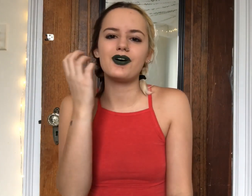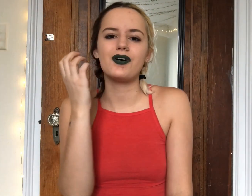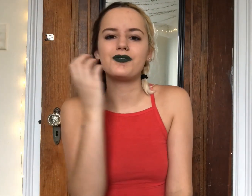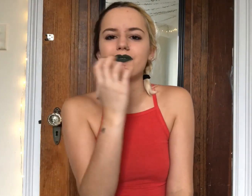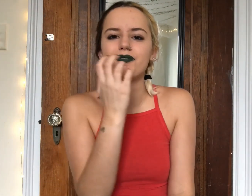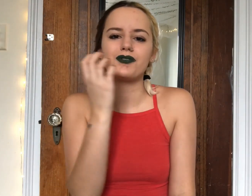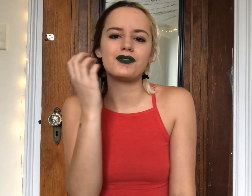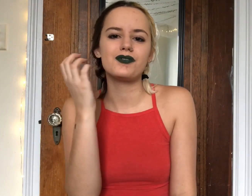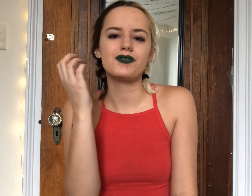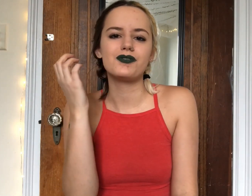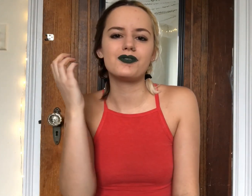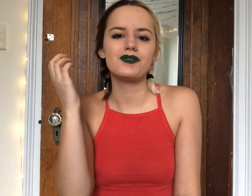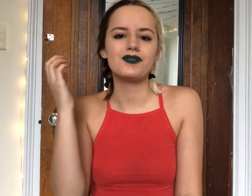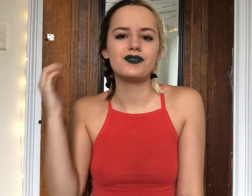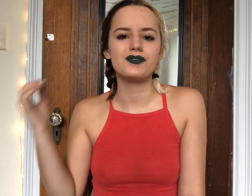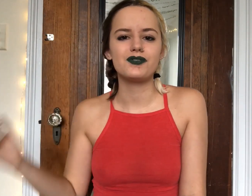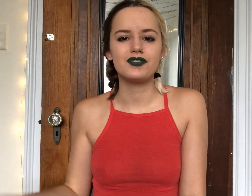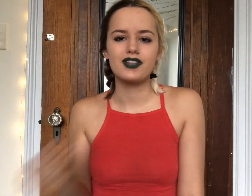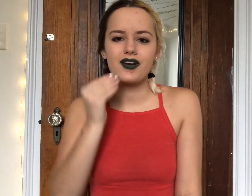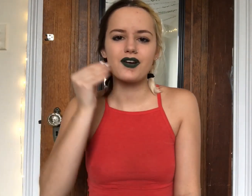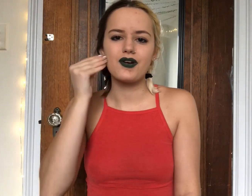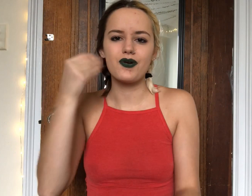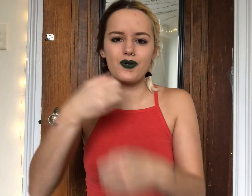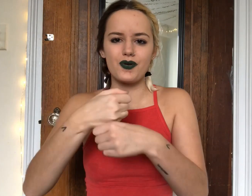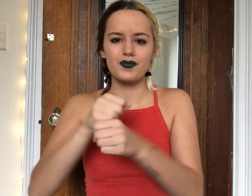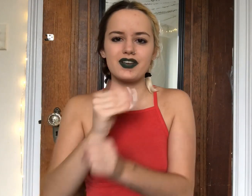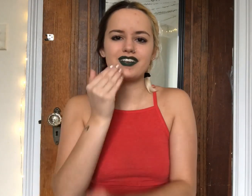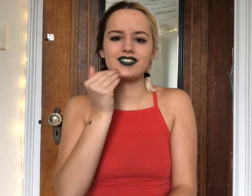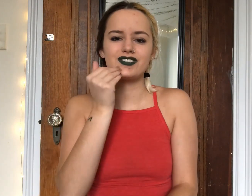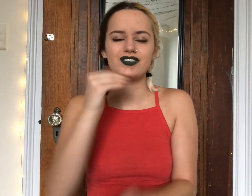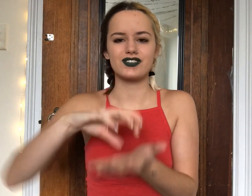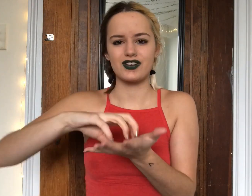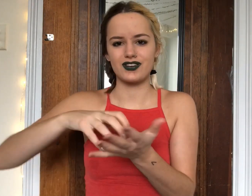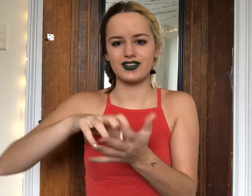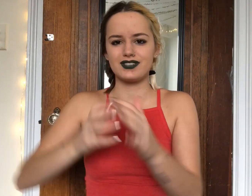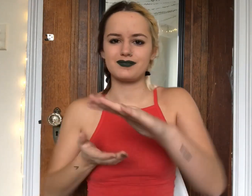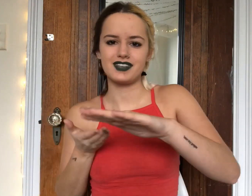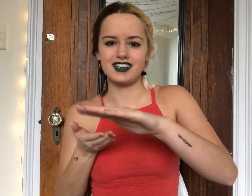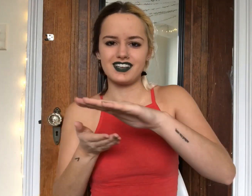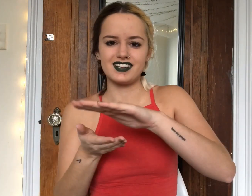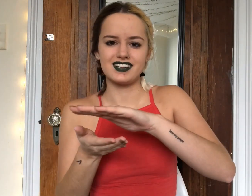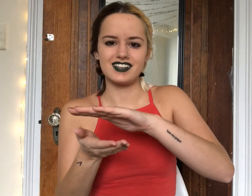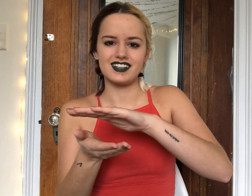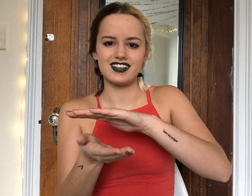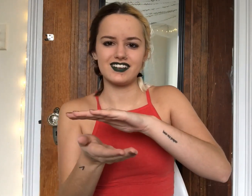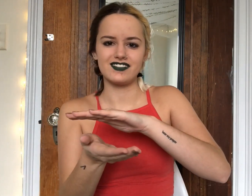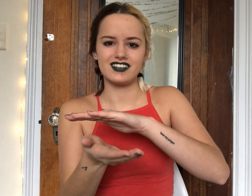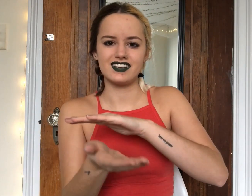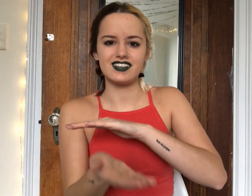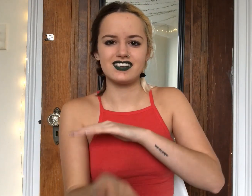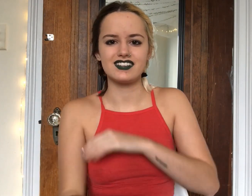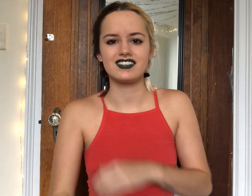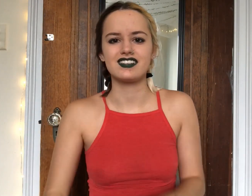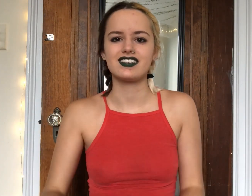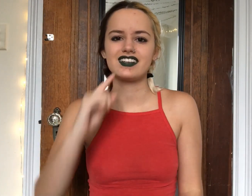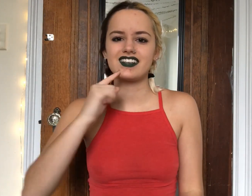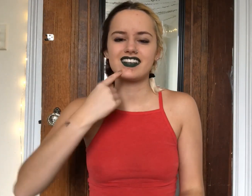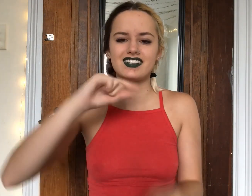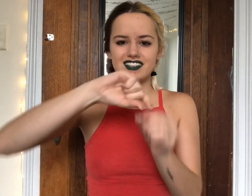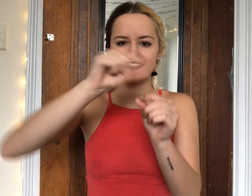Oh They're Our Homemade Sugar Cookies Baking In The Oven Candy Cane And Curl